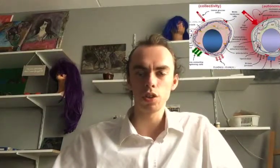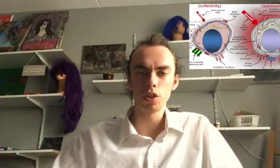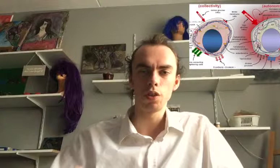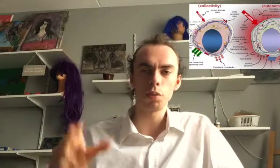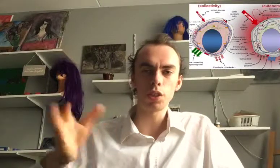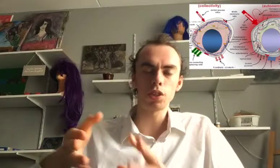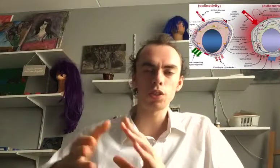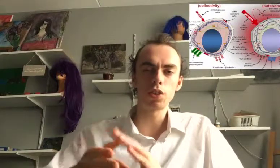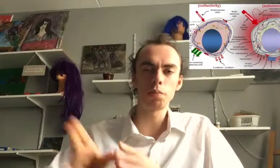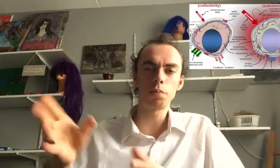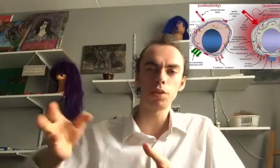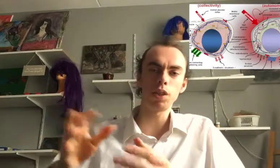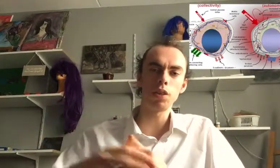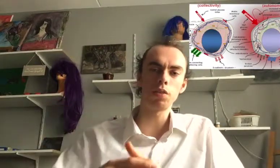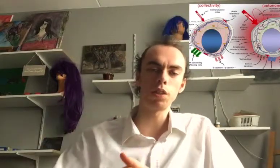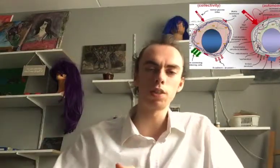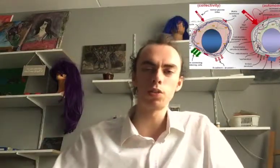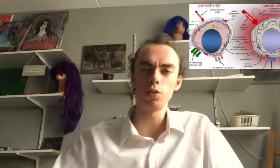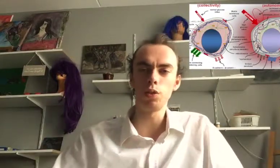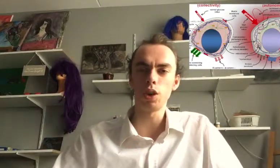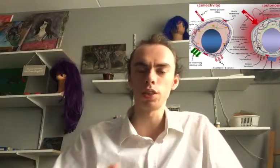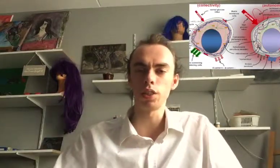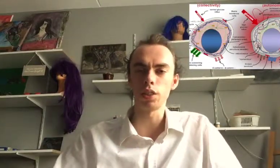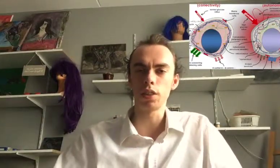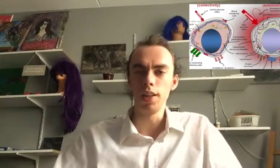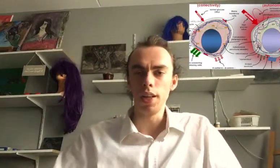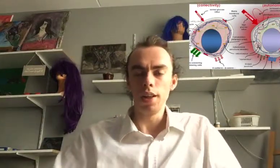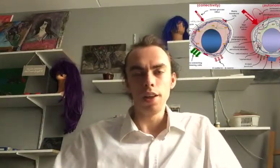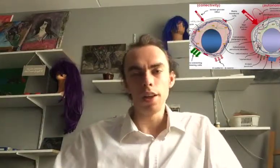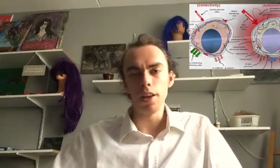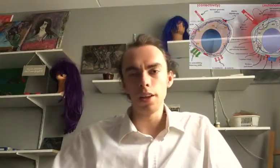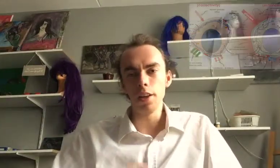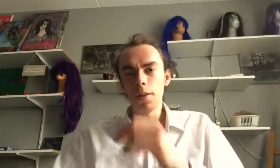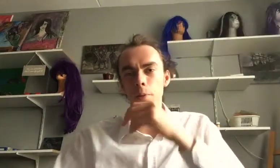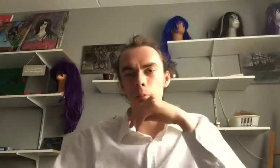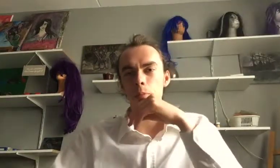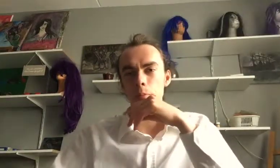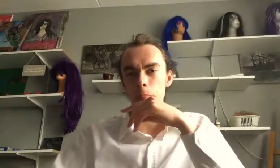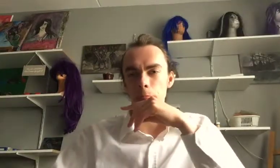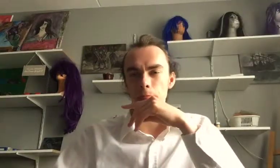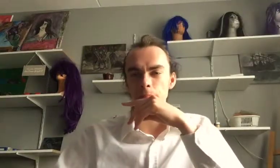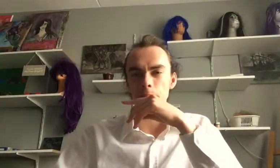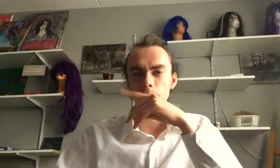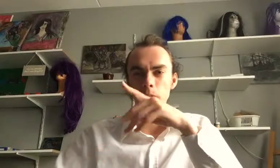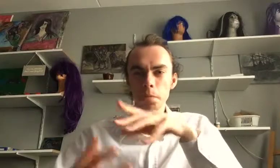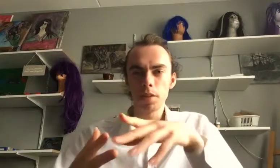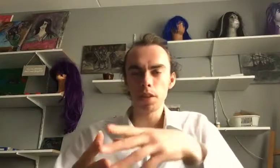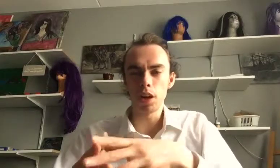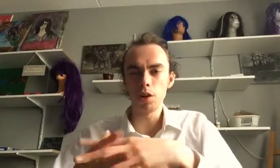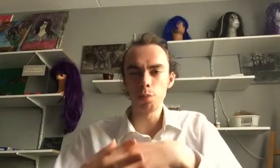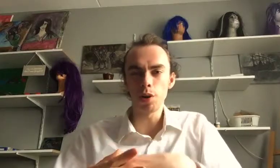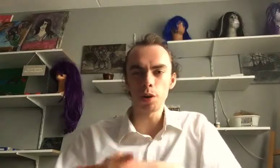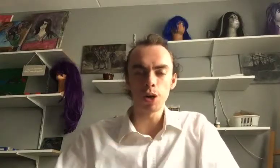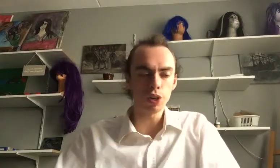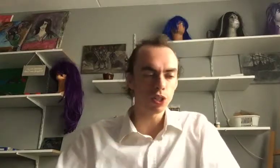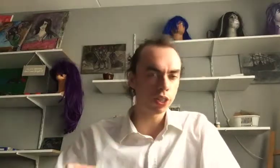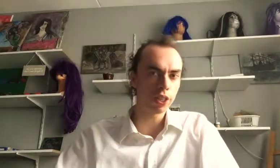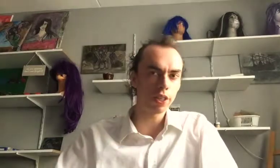Because they the body is too acidic. And how acidic